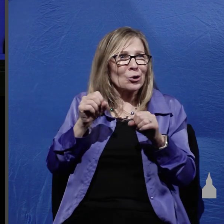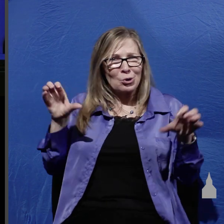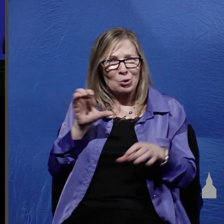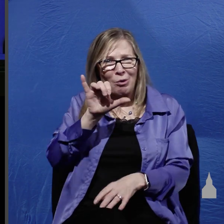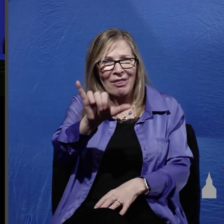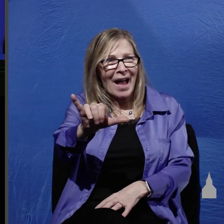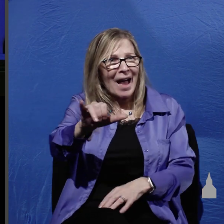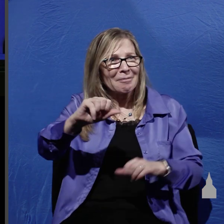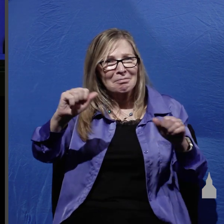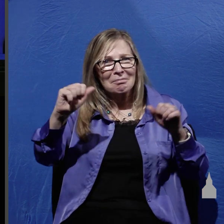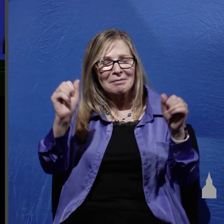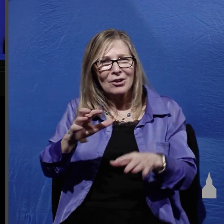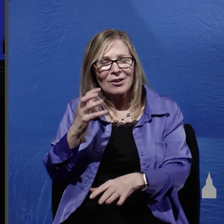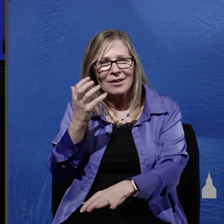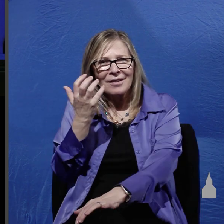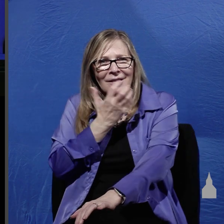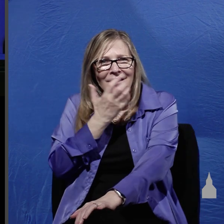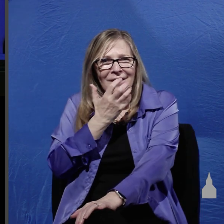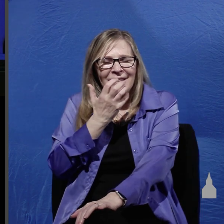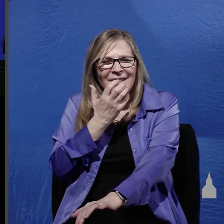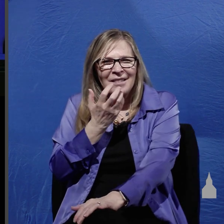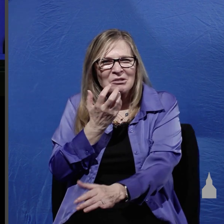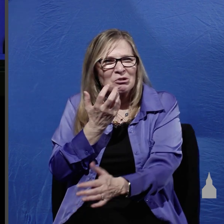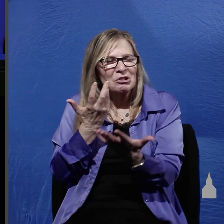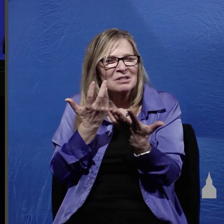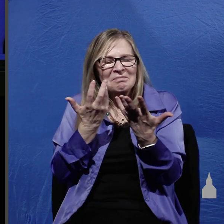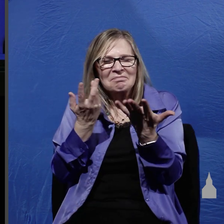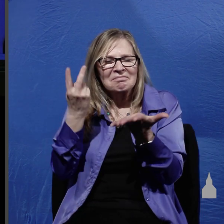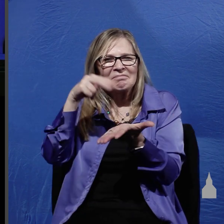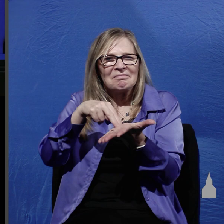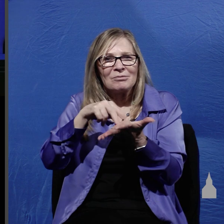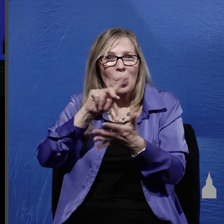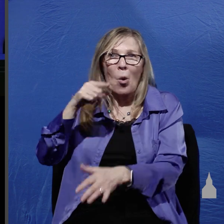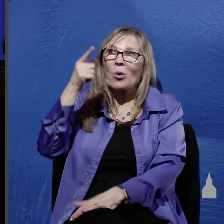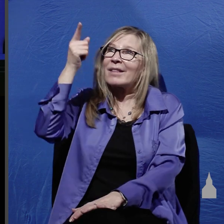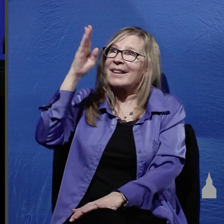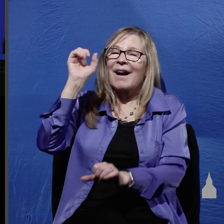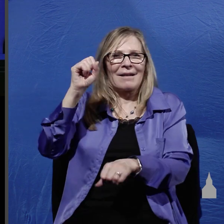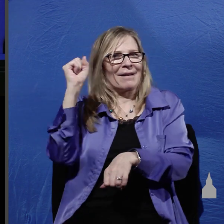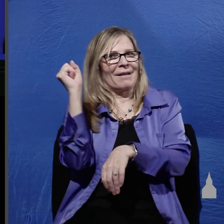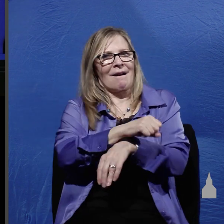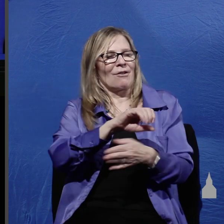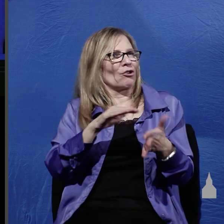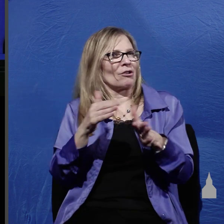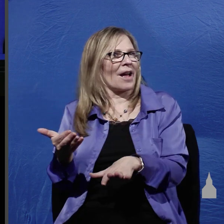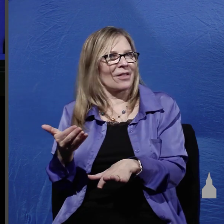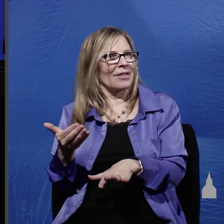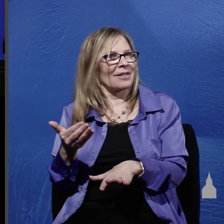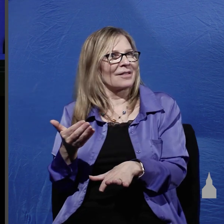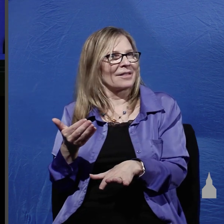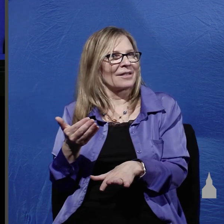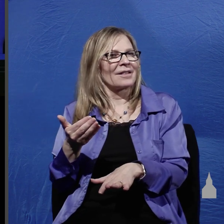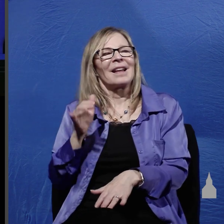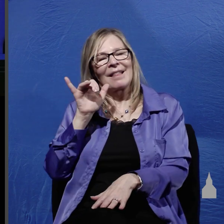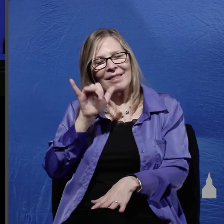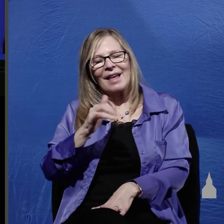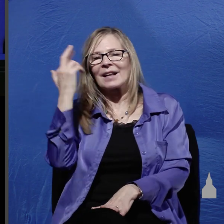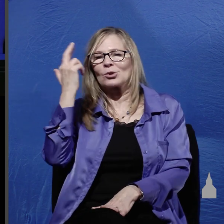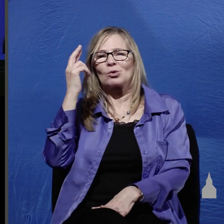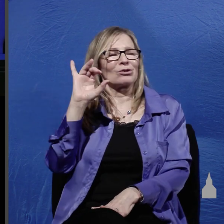miracle like this to be raised from the dead only God can conquer death that's exactly why John included